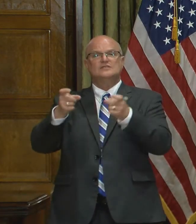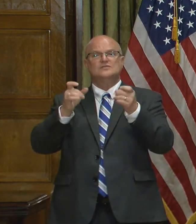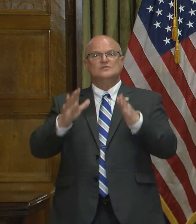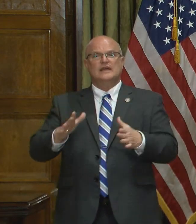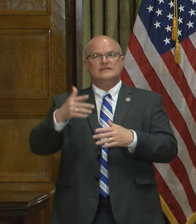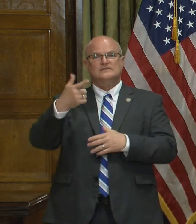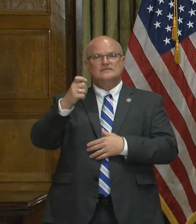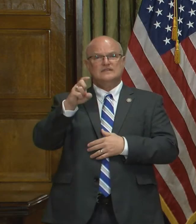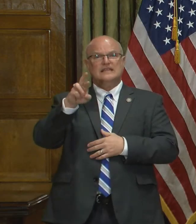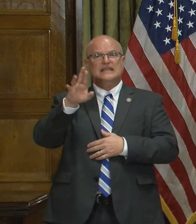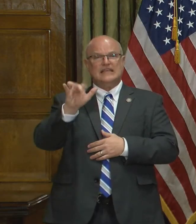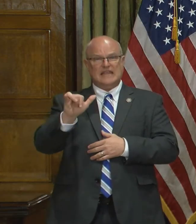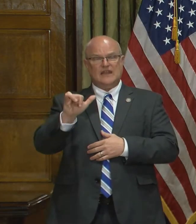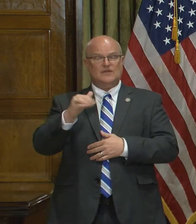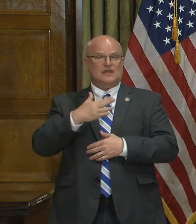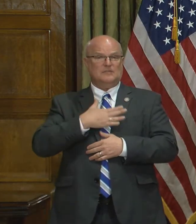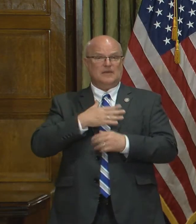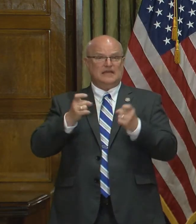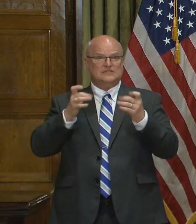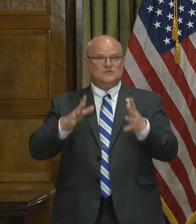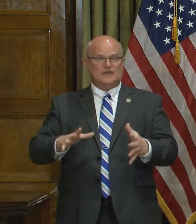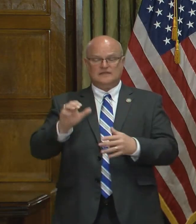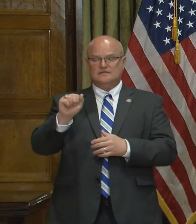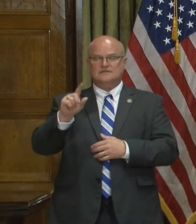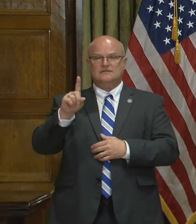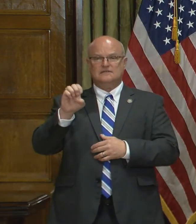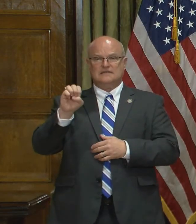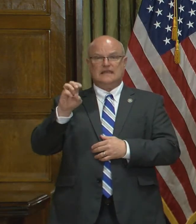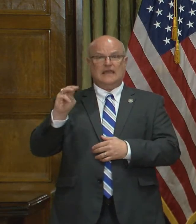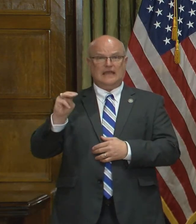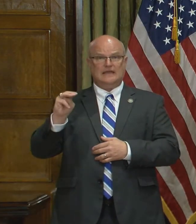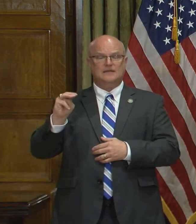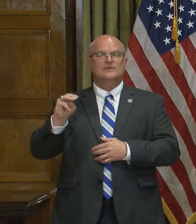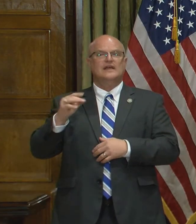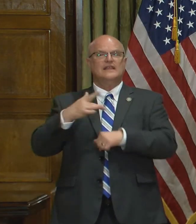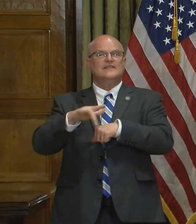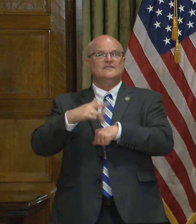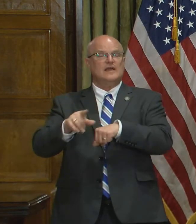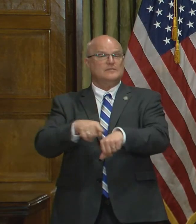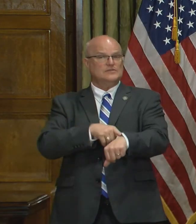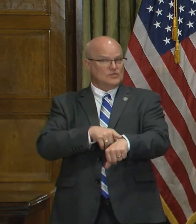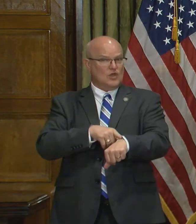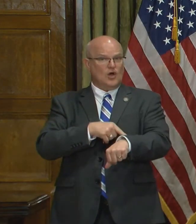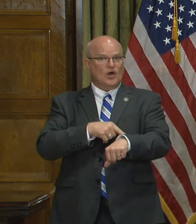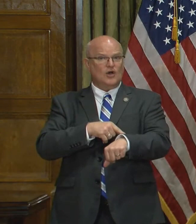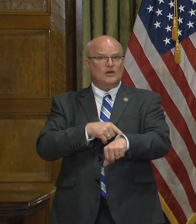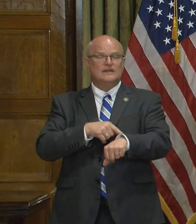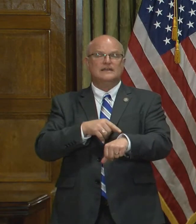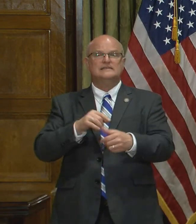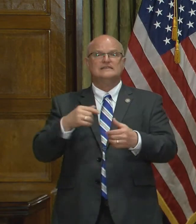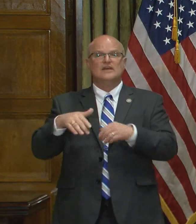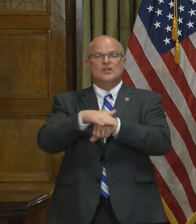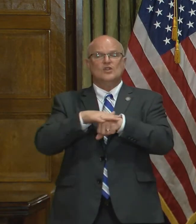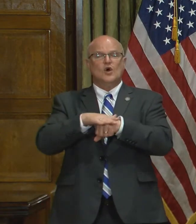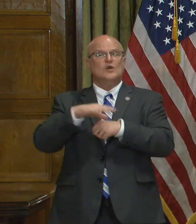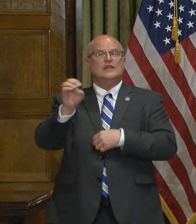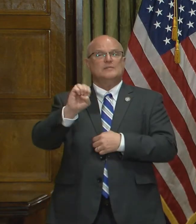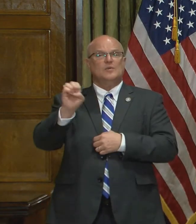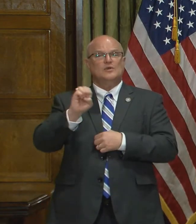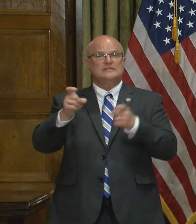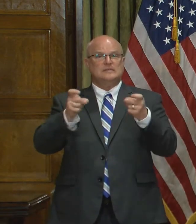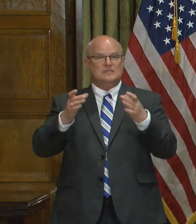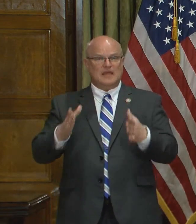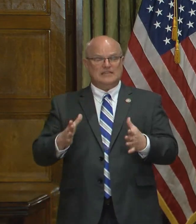Gary, my director of ADAM, is available as well as the local emergency